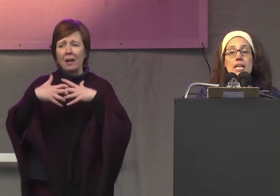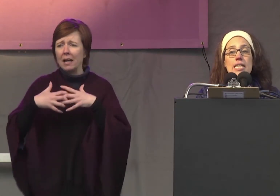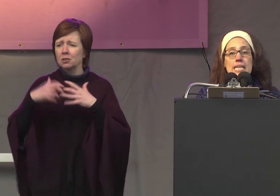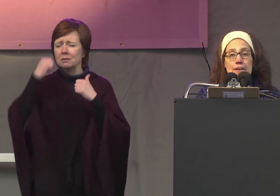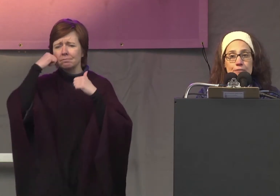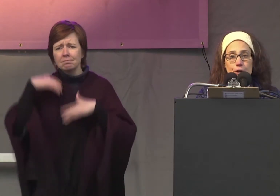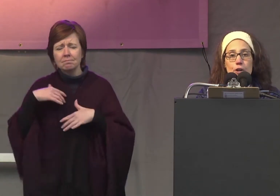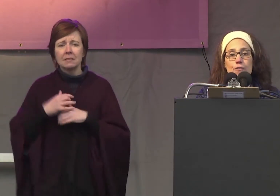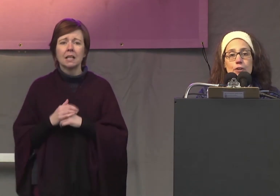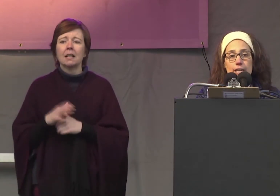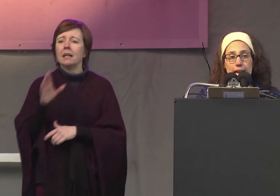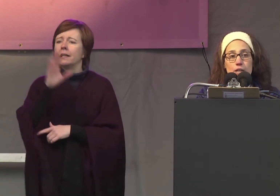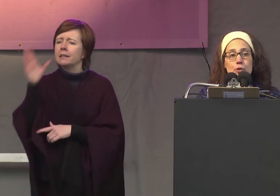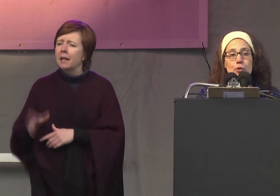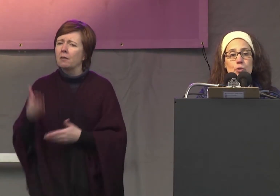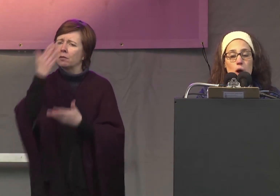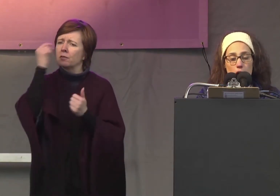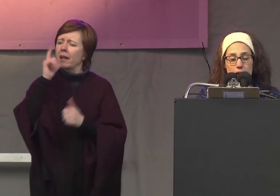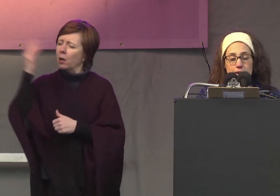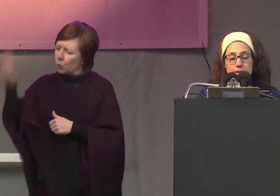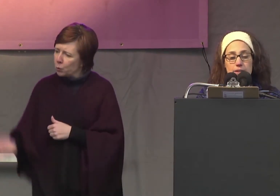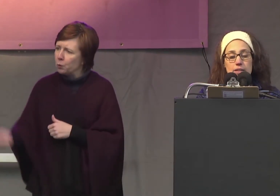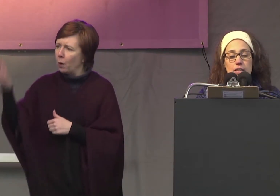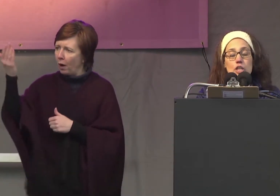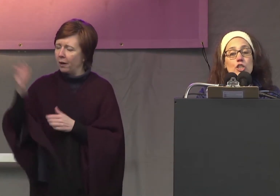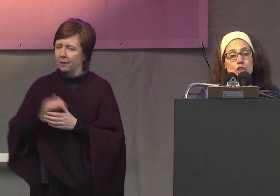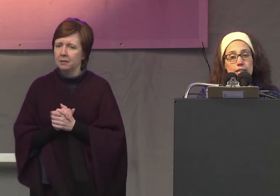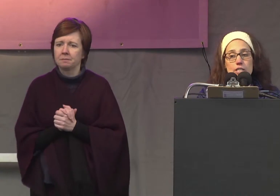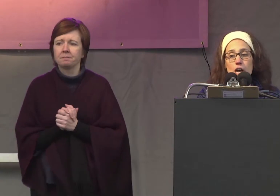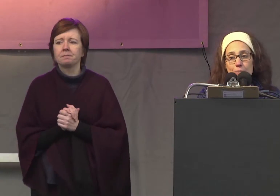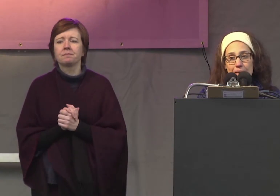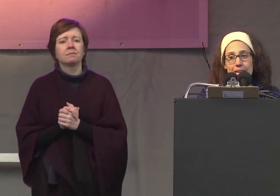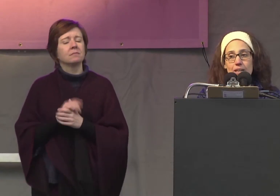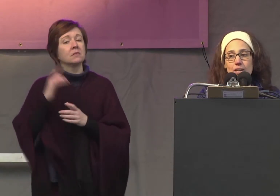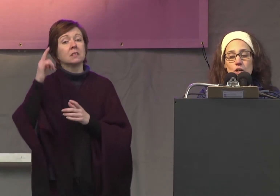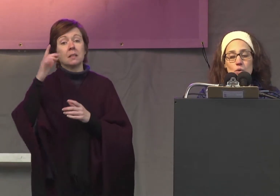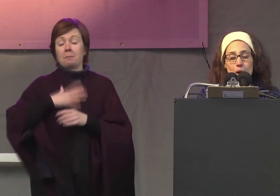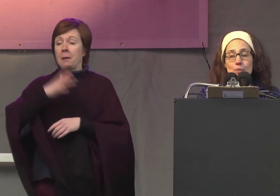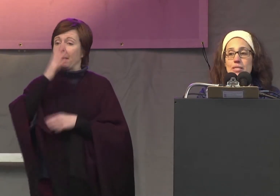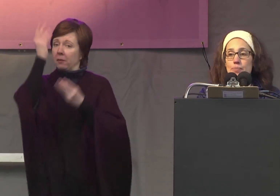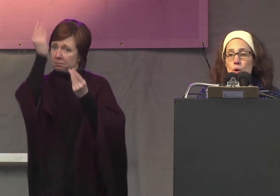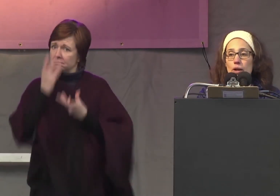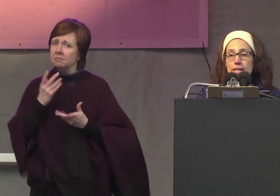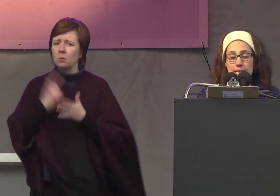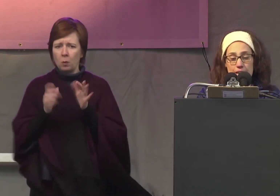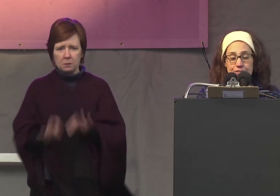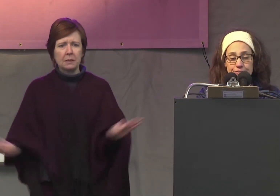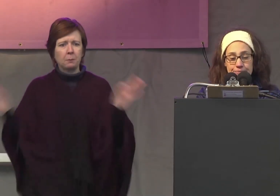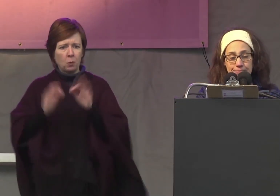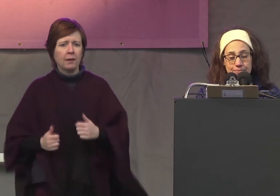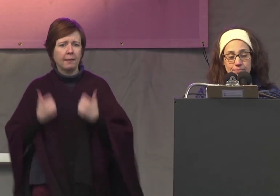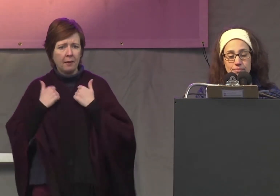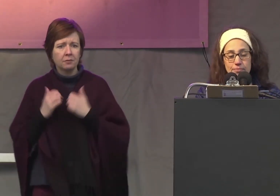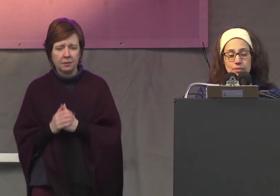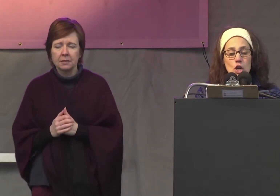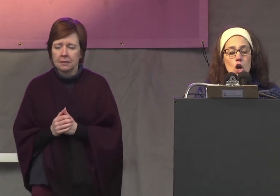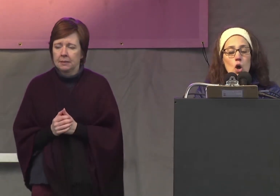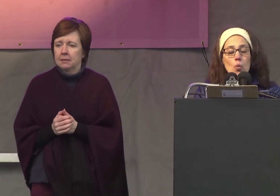never forget who you are she taught me what was important in life